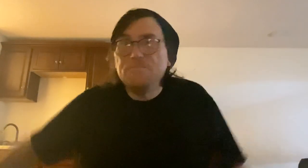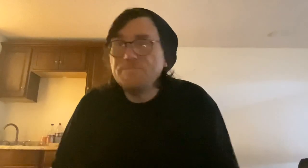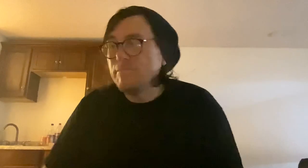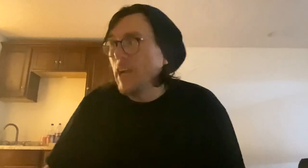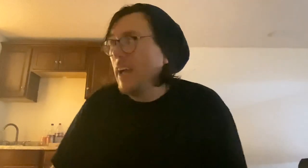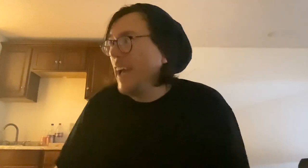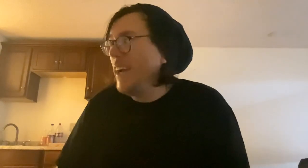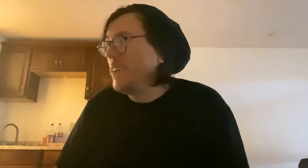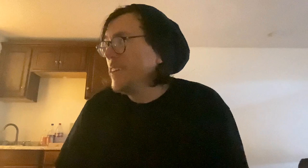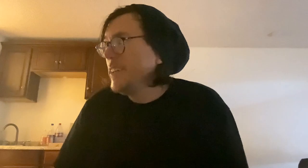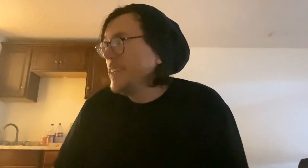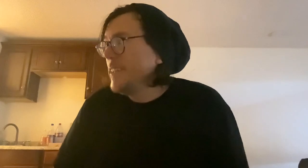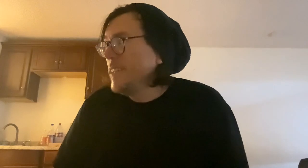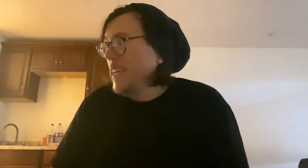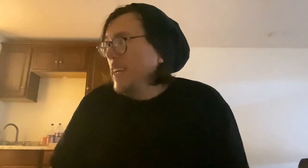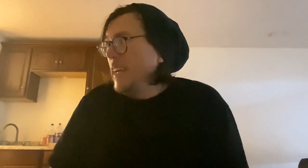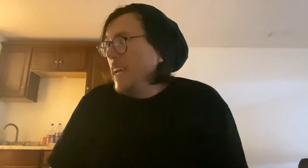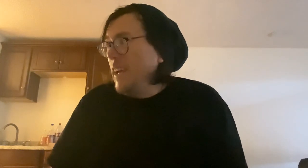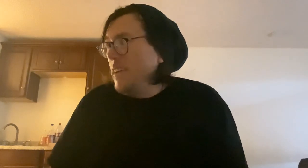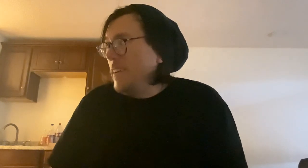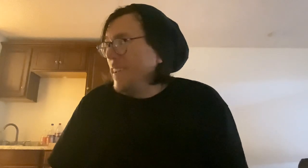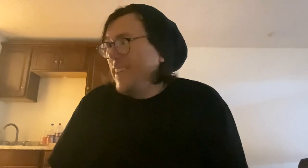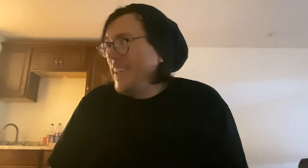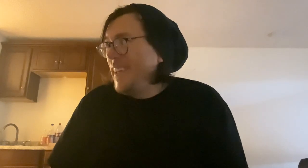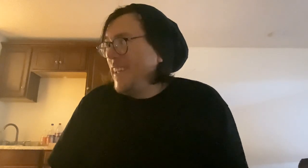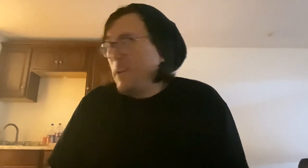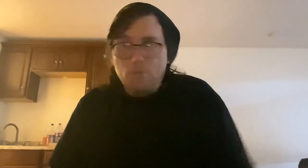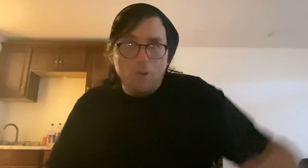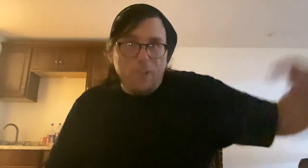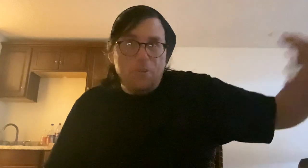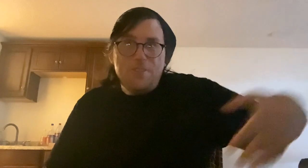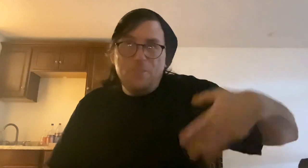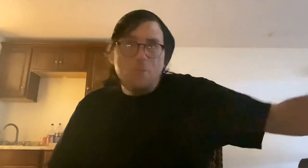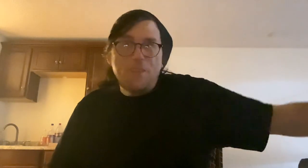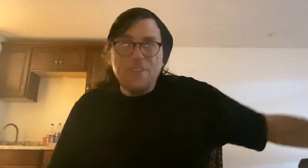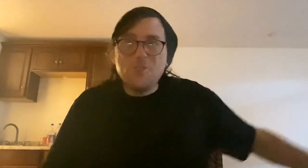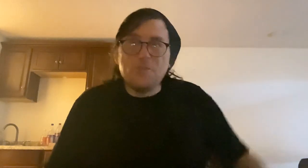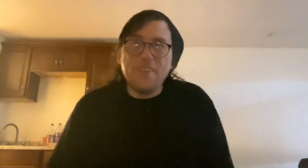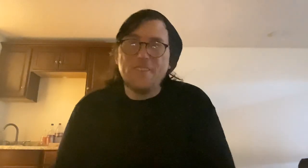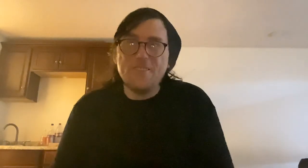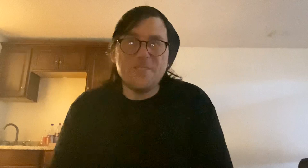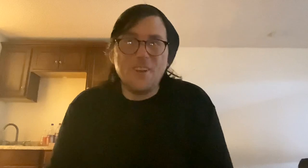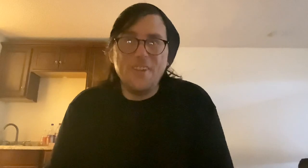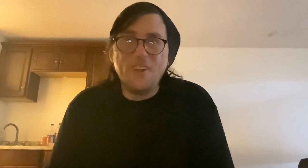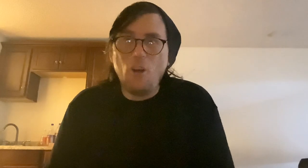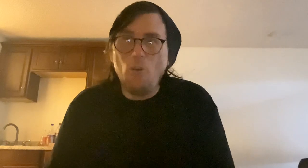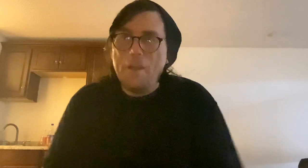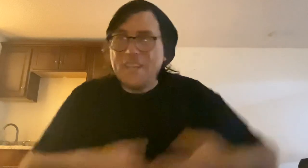Yeah, and if you want to go into the movie industry, there's a whole mess of